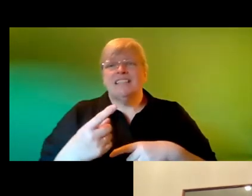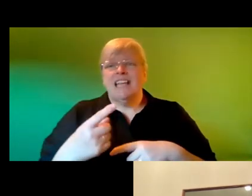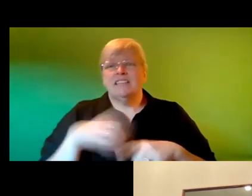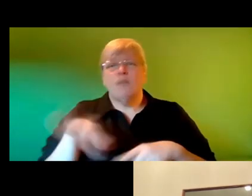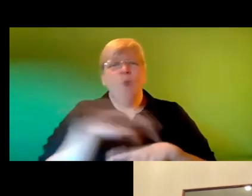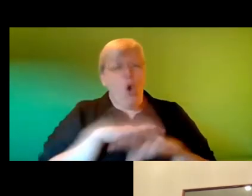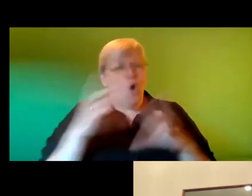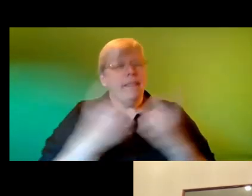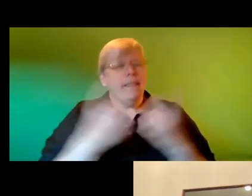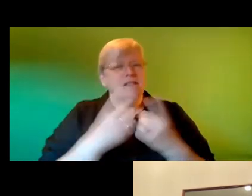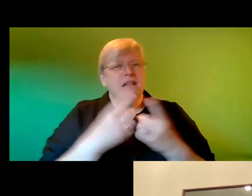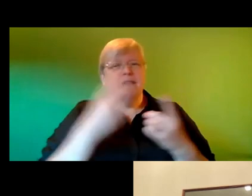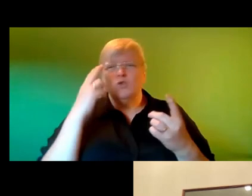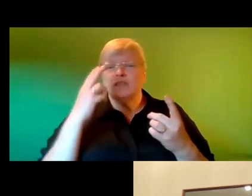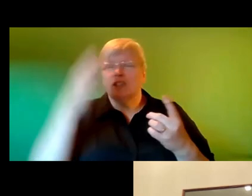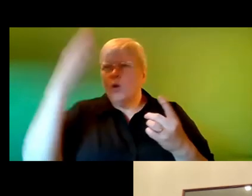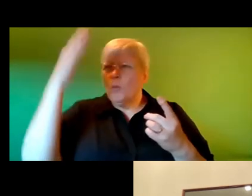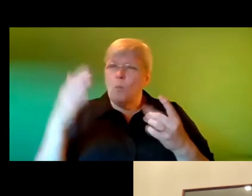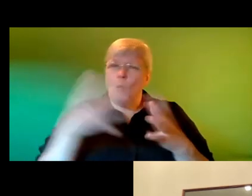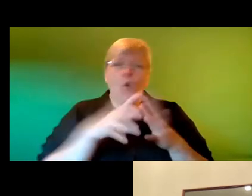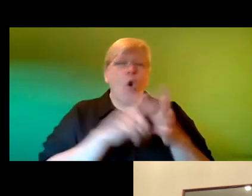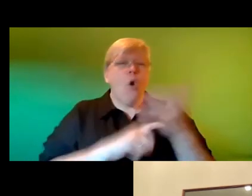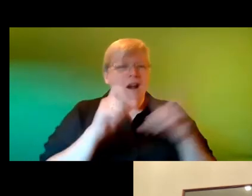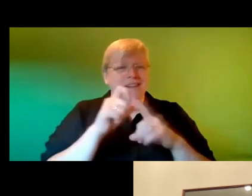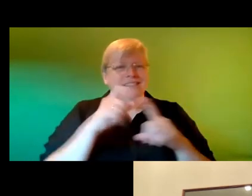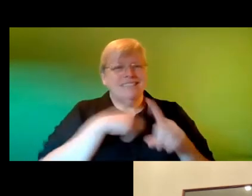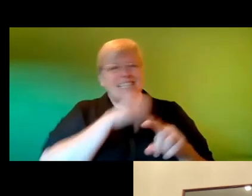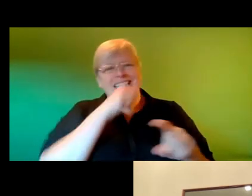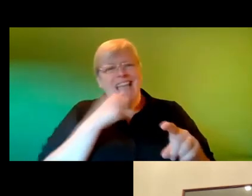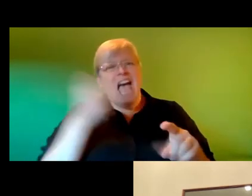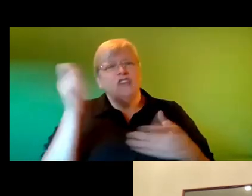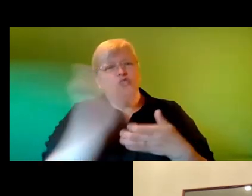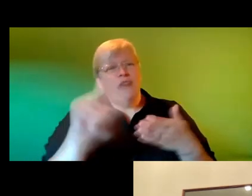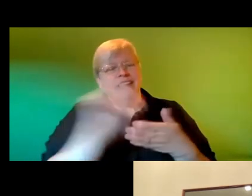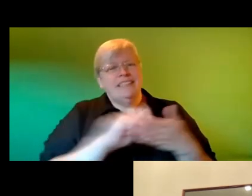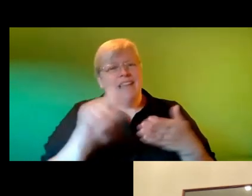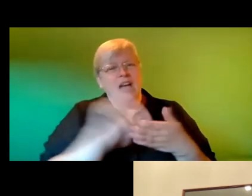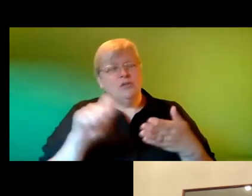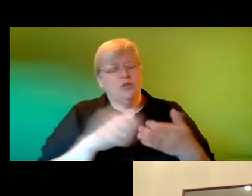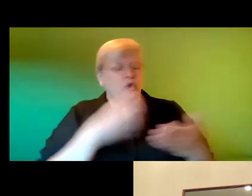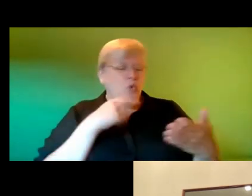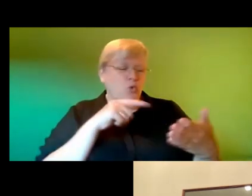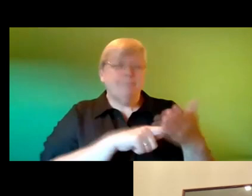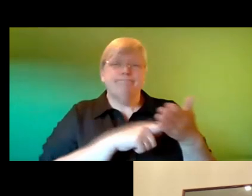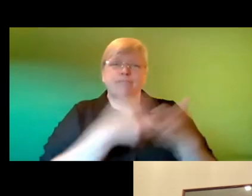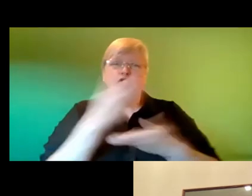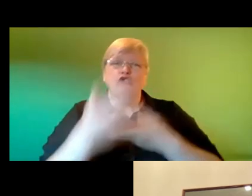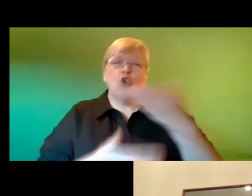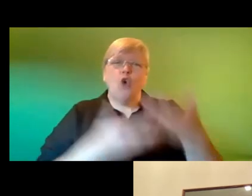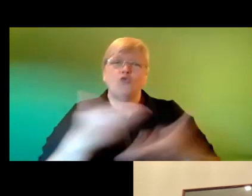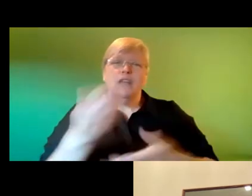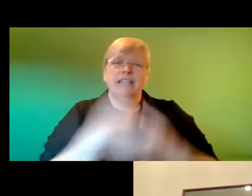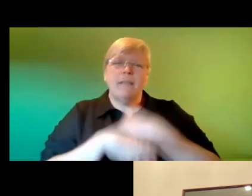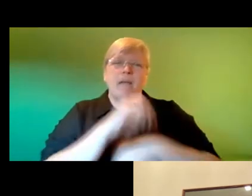that like you see on wards it's nice to be able to write it down if you take those stories and then make it fiction